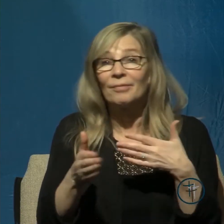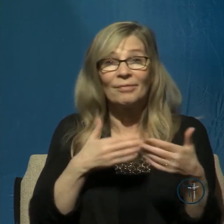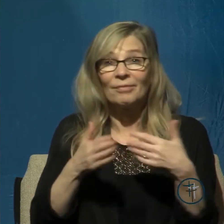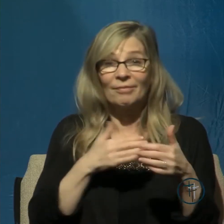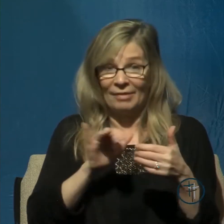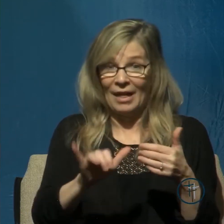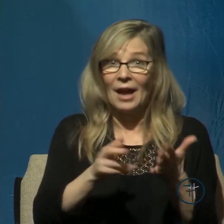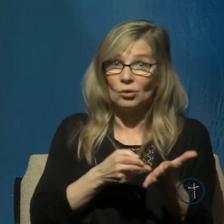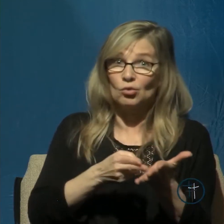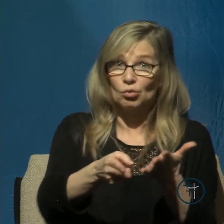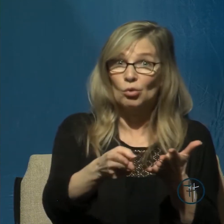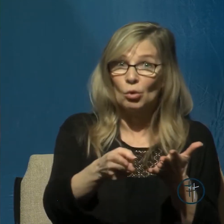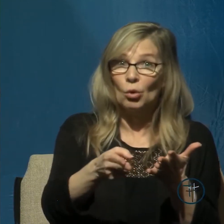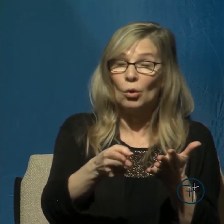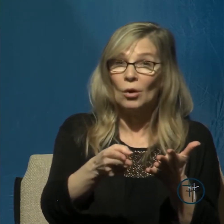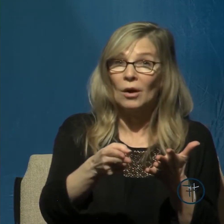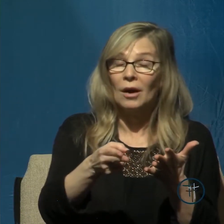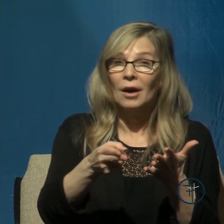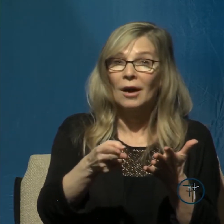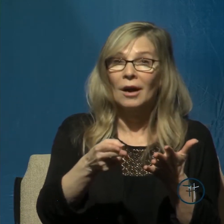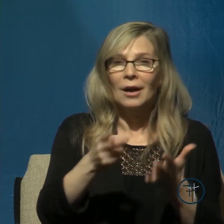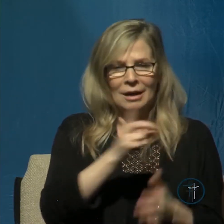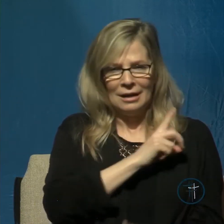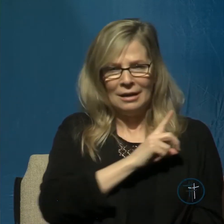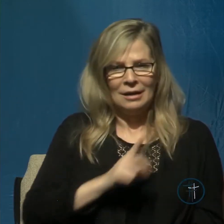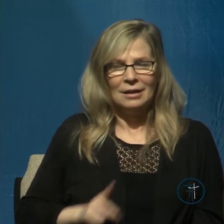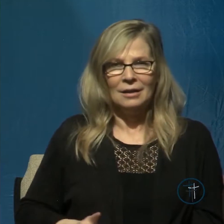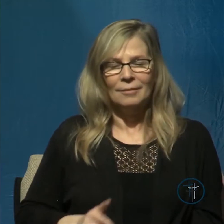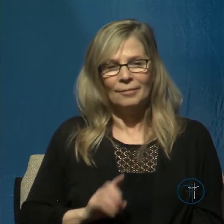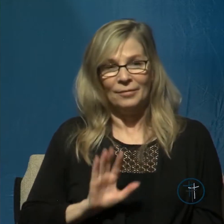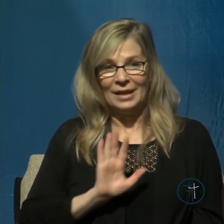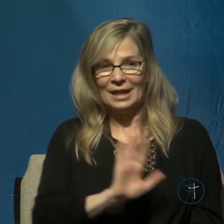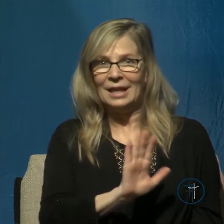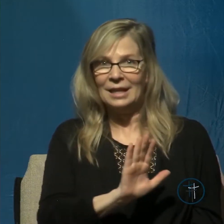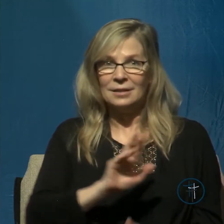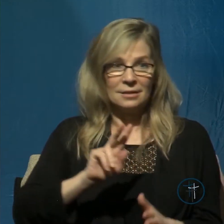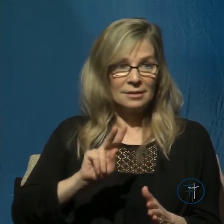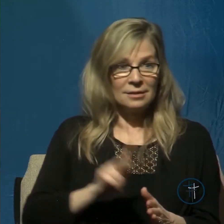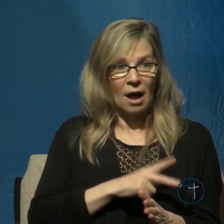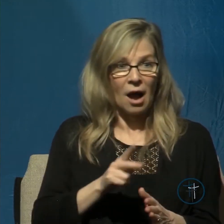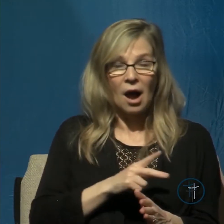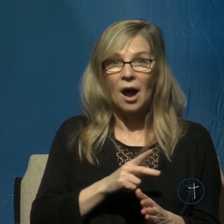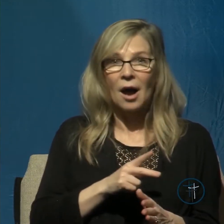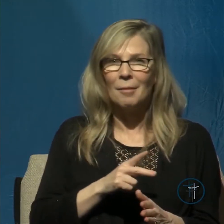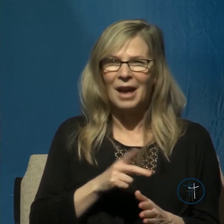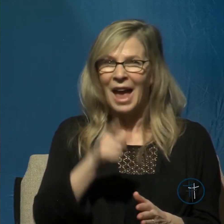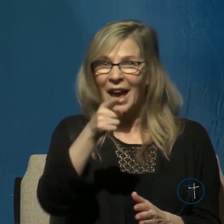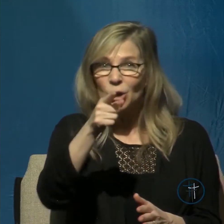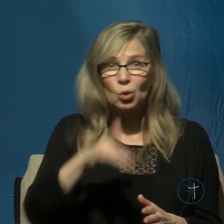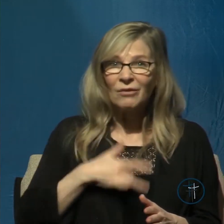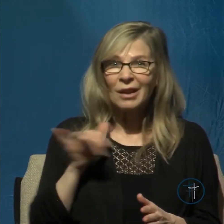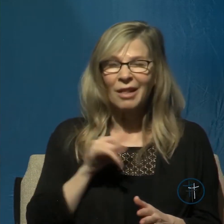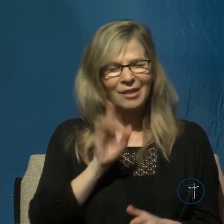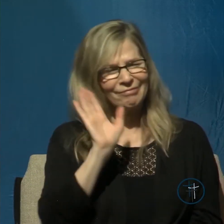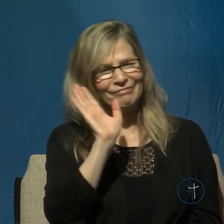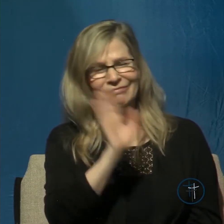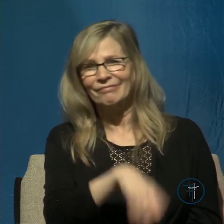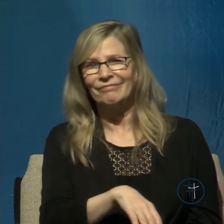to know that far from being a psalm that we just can't relate to because of David's supposed superiority